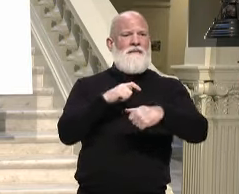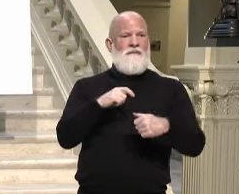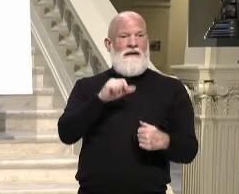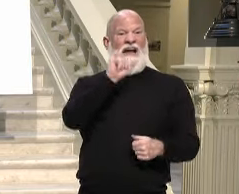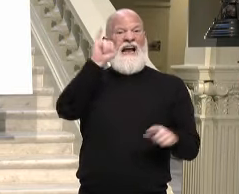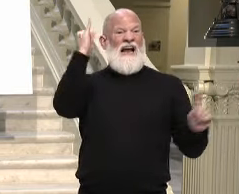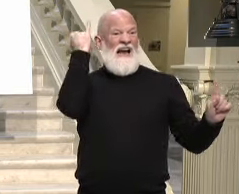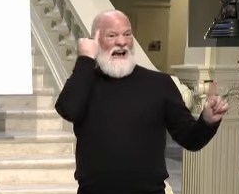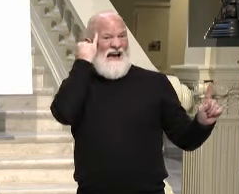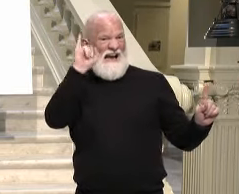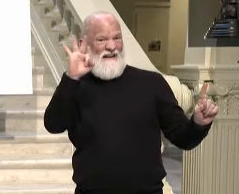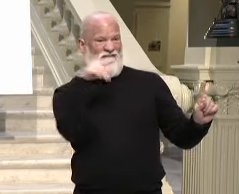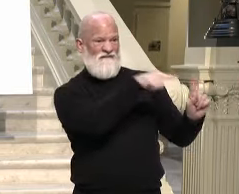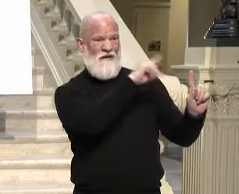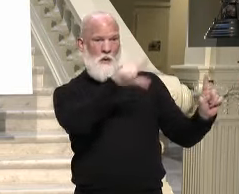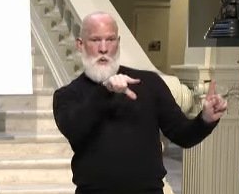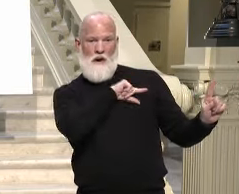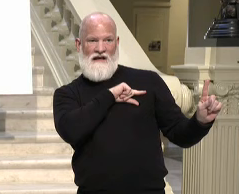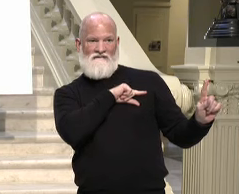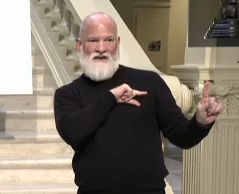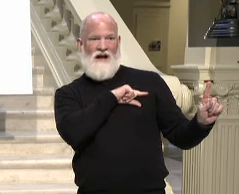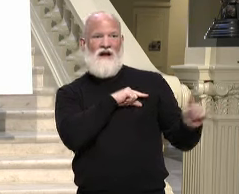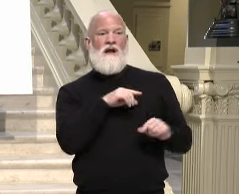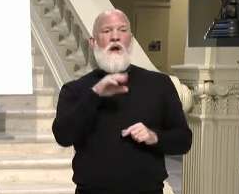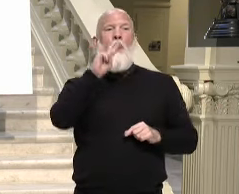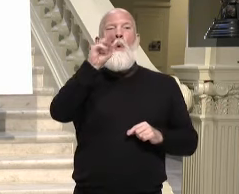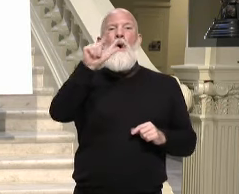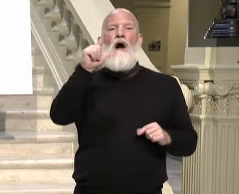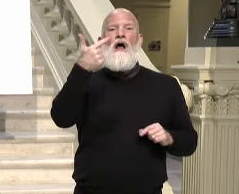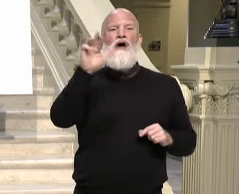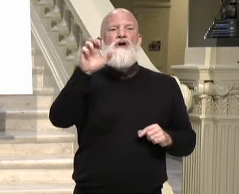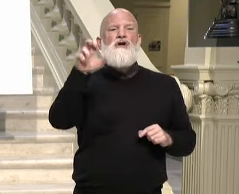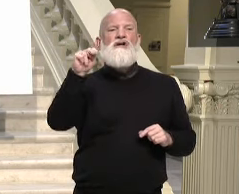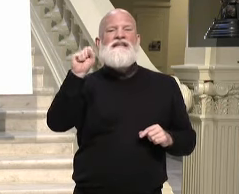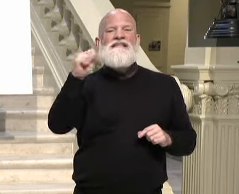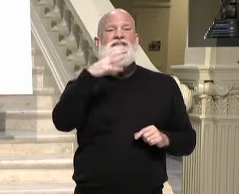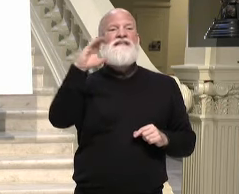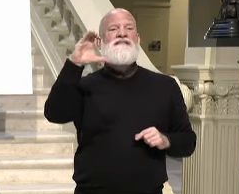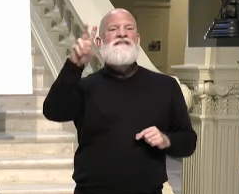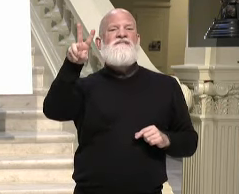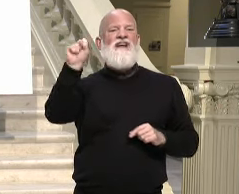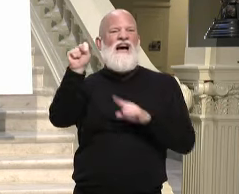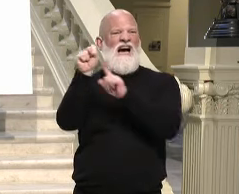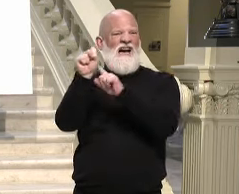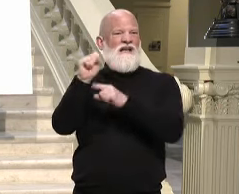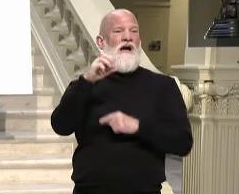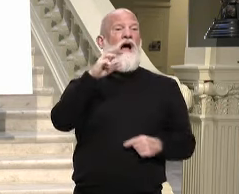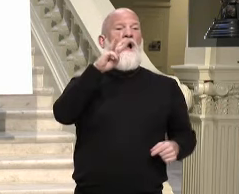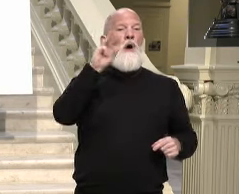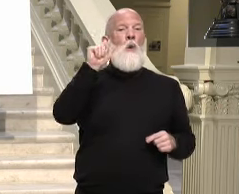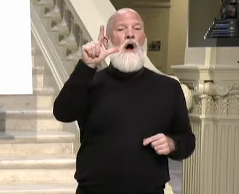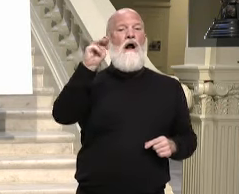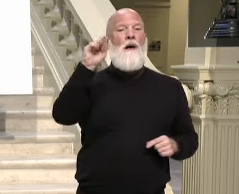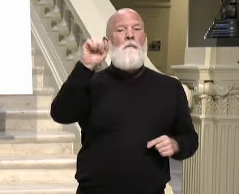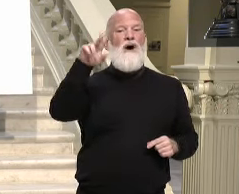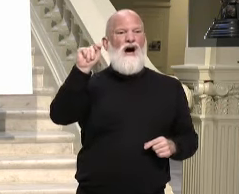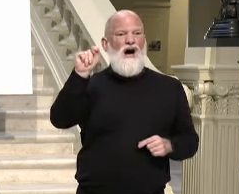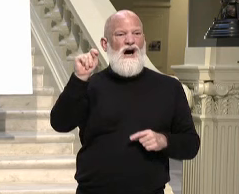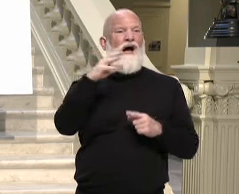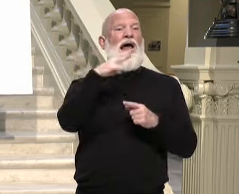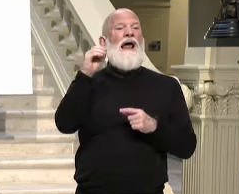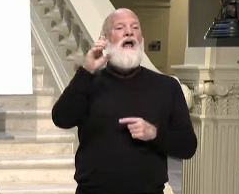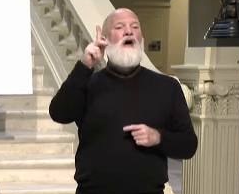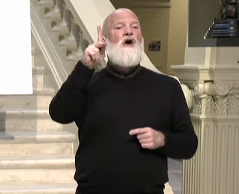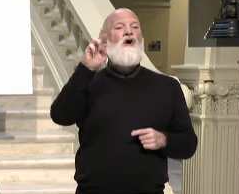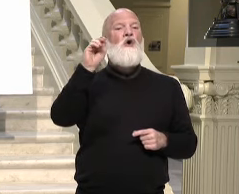Walgreens, CVS, Walmart, Kroger, Publix, Ingles, and many others are offering appointments